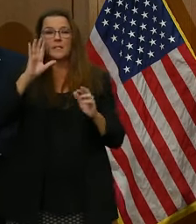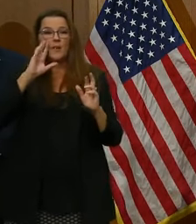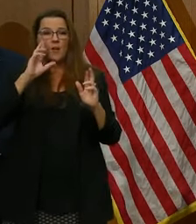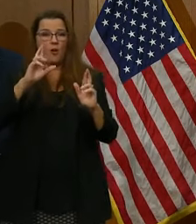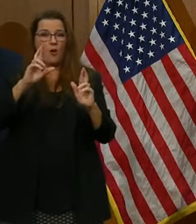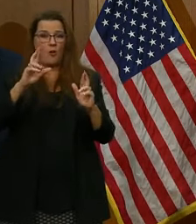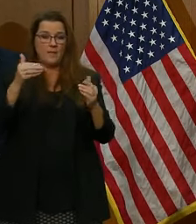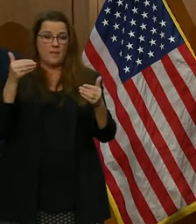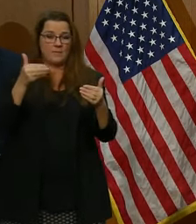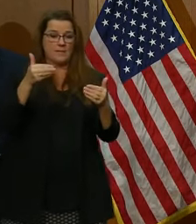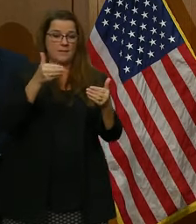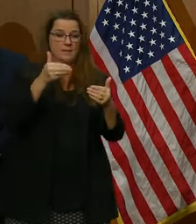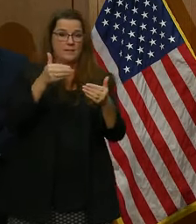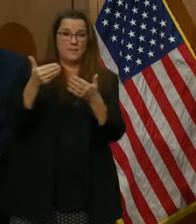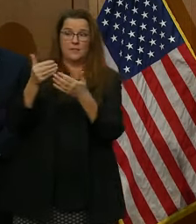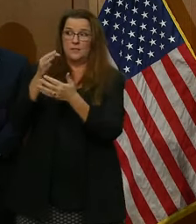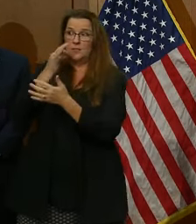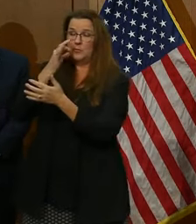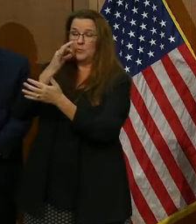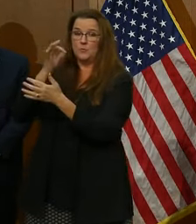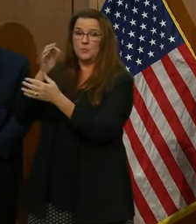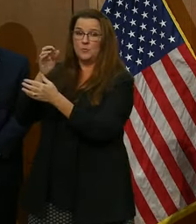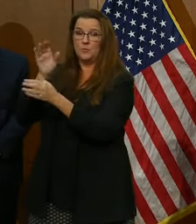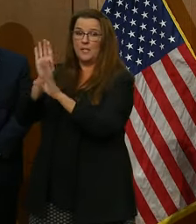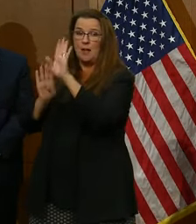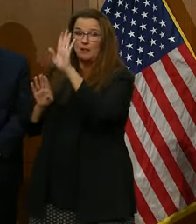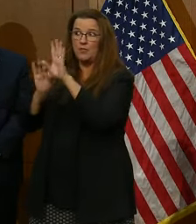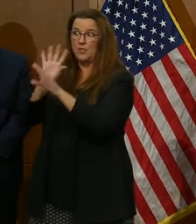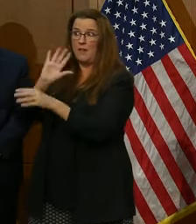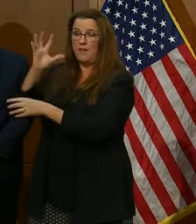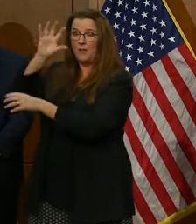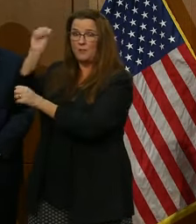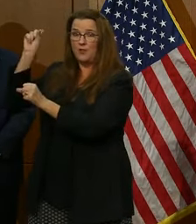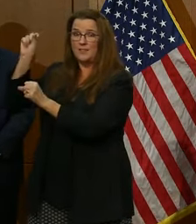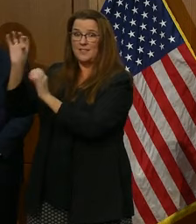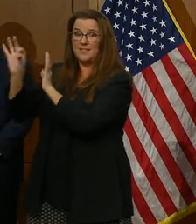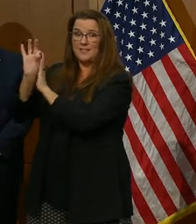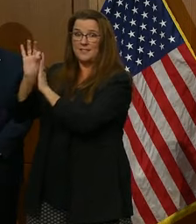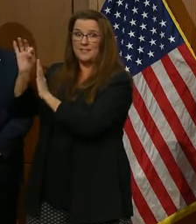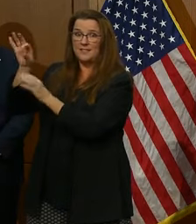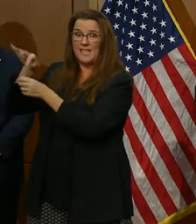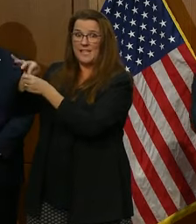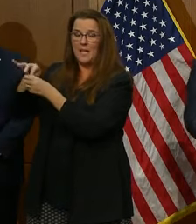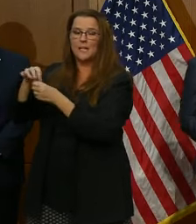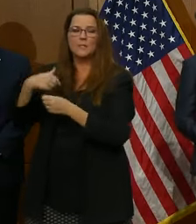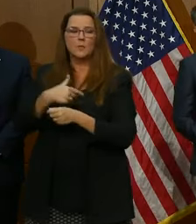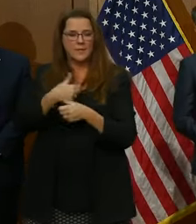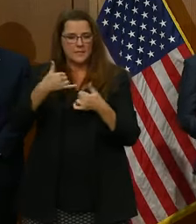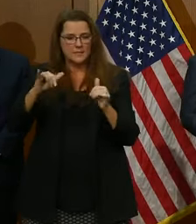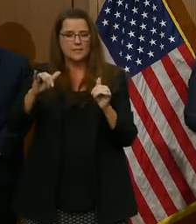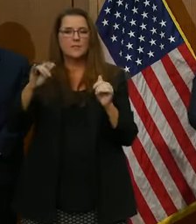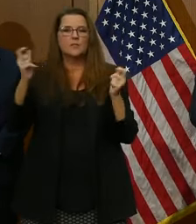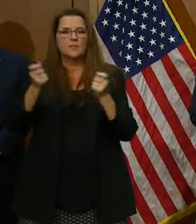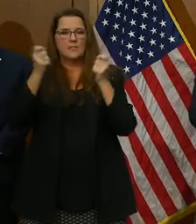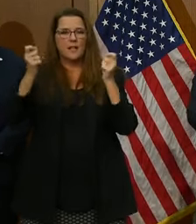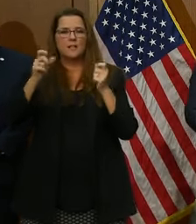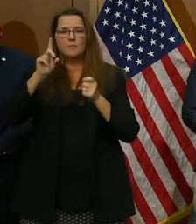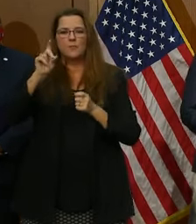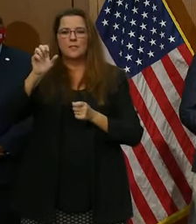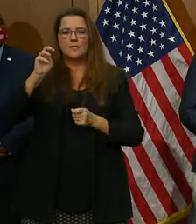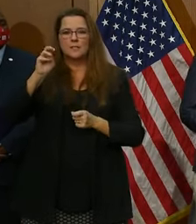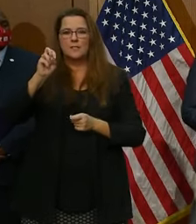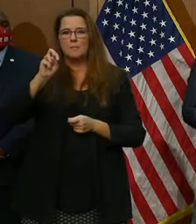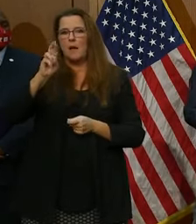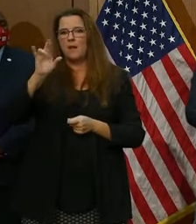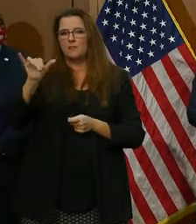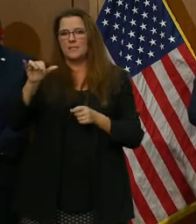uration of the president- that we can still celebrate democracy in our country, in our city, in our common